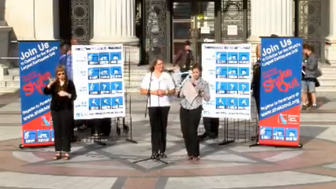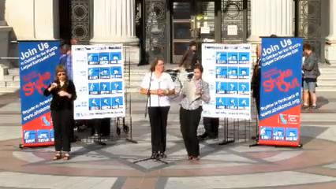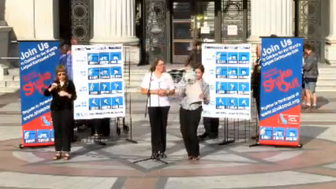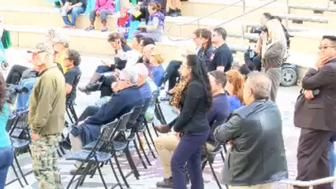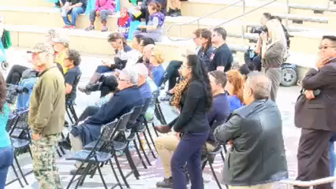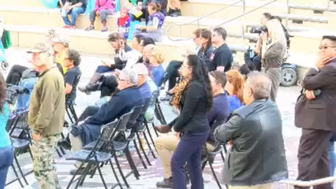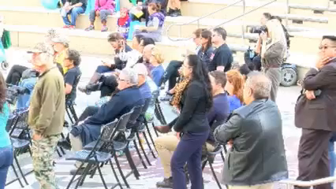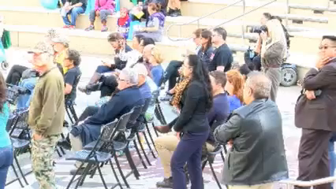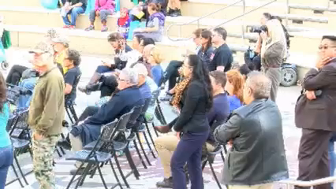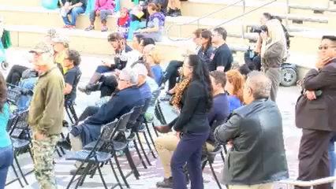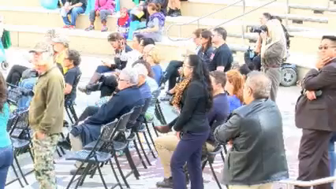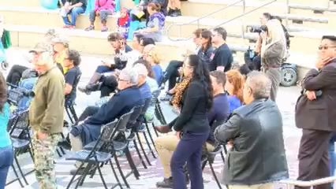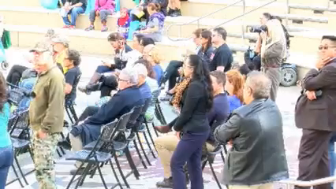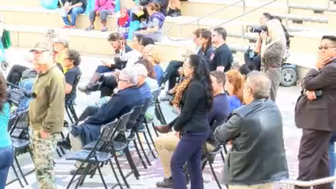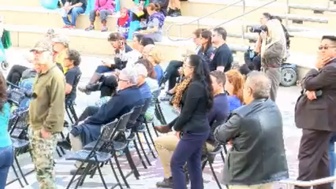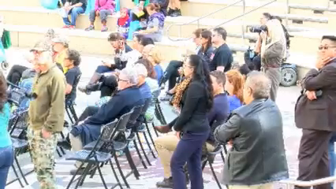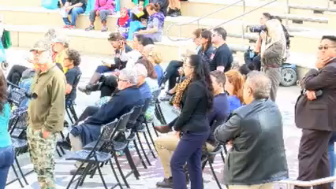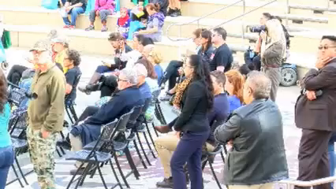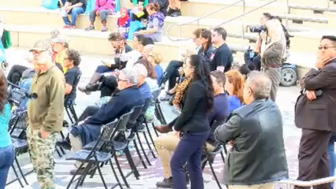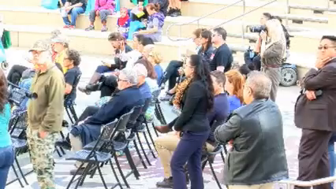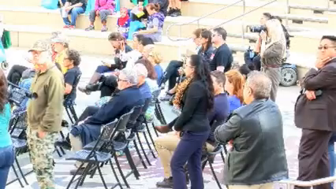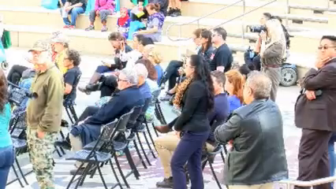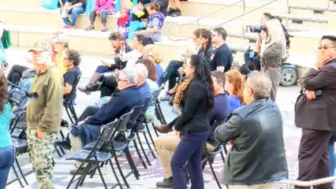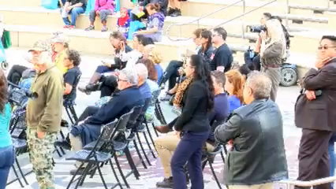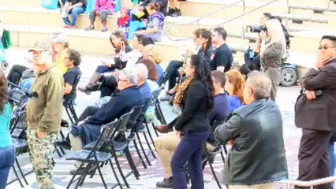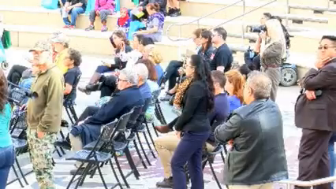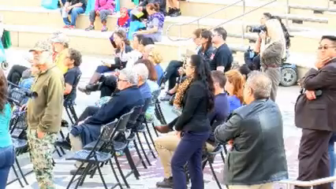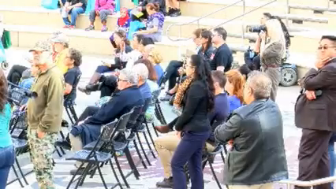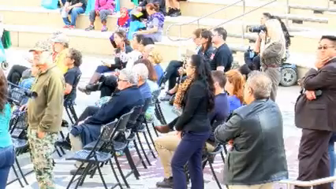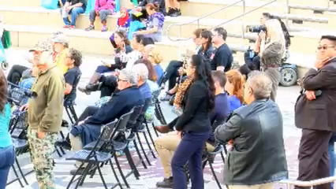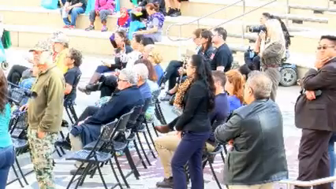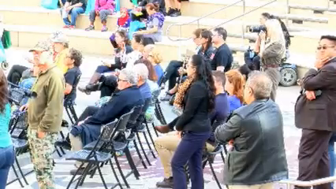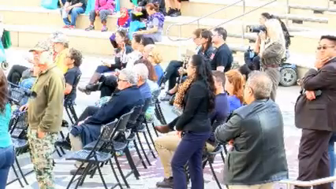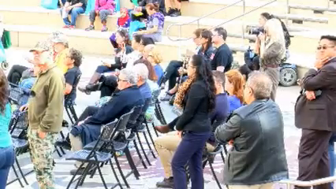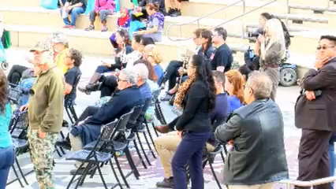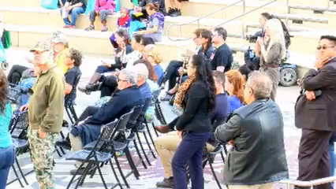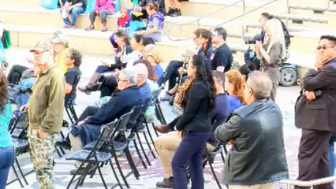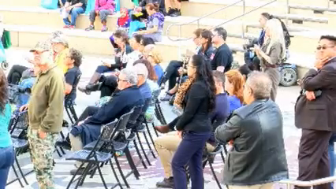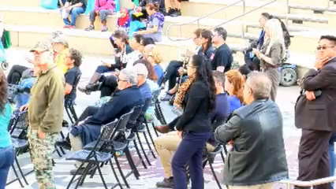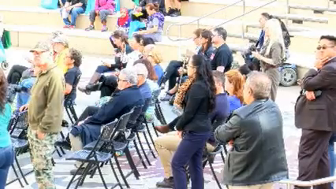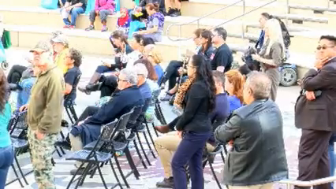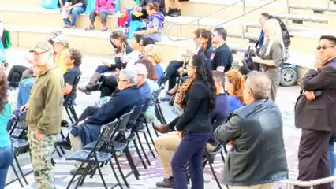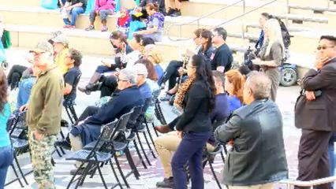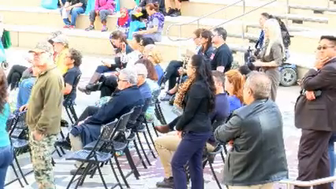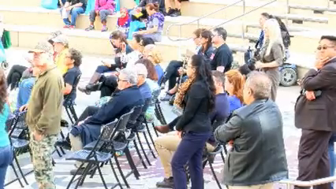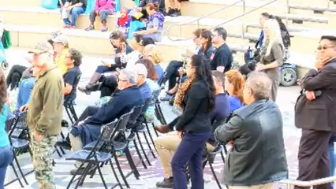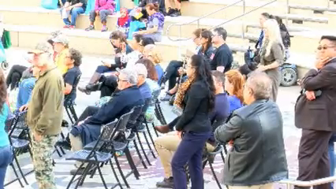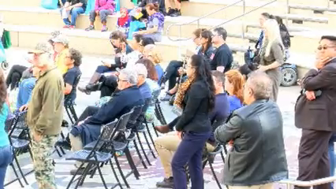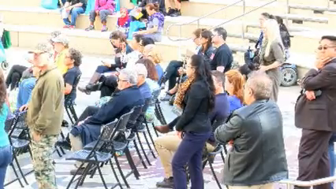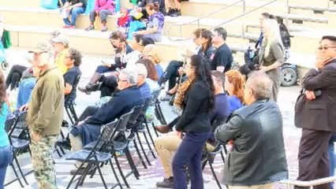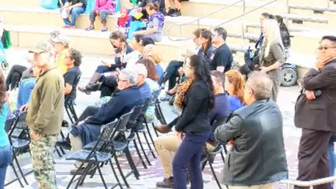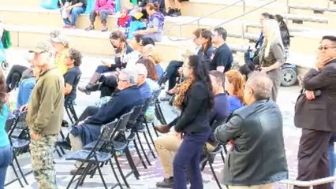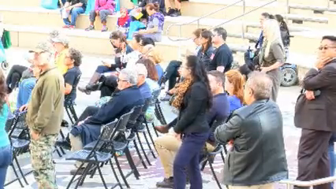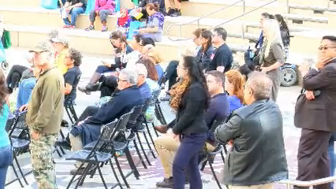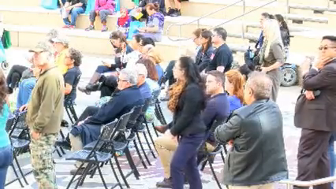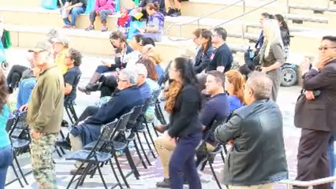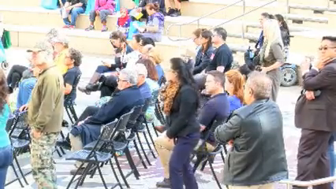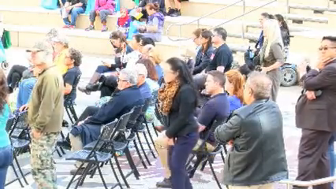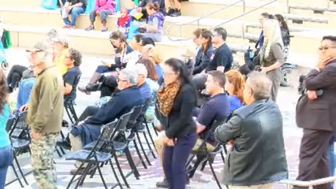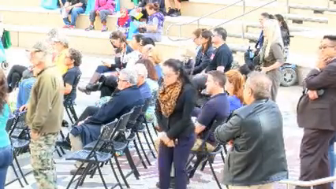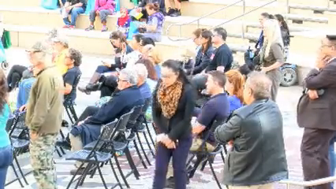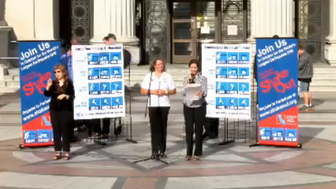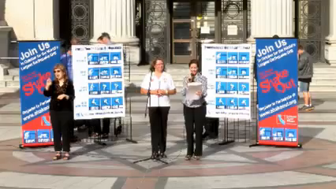on www.shakeout.org.